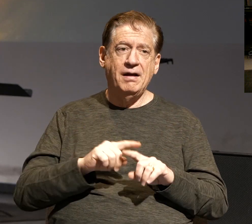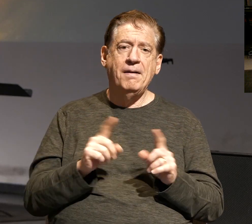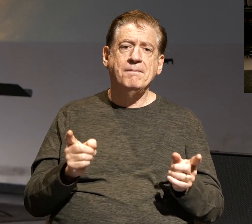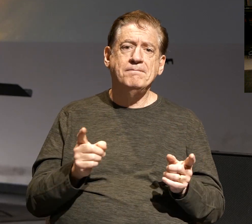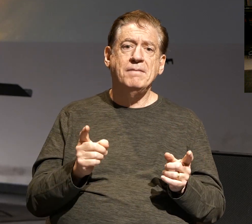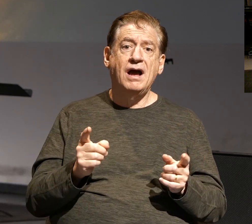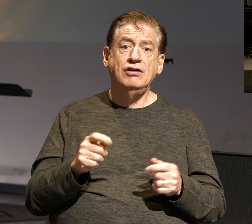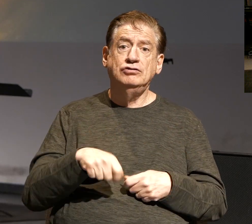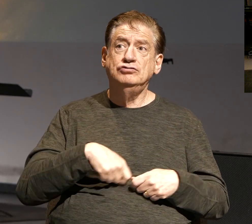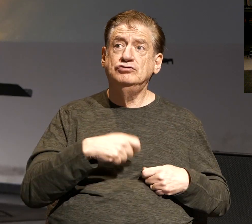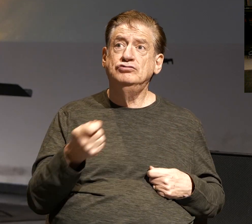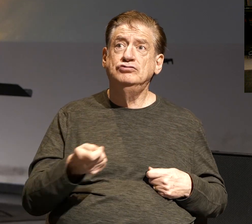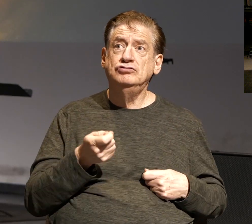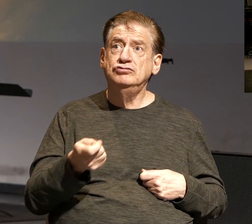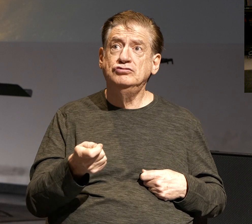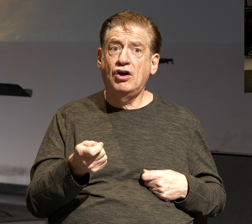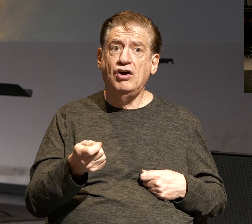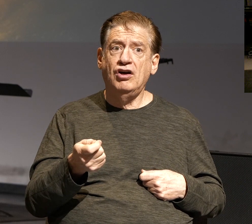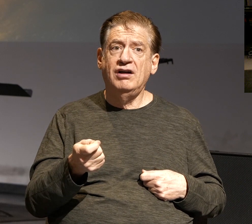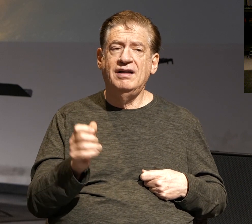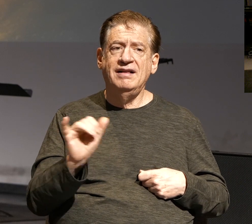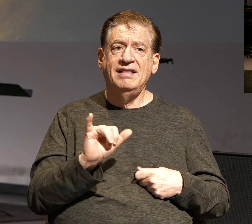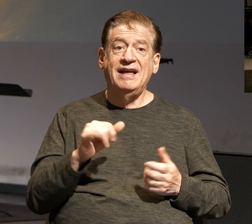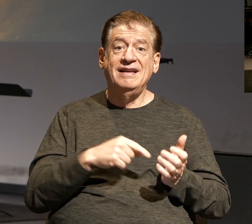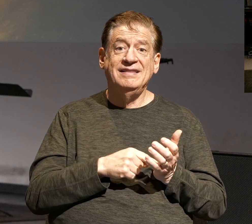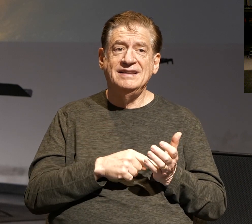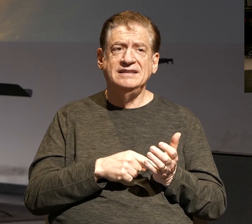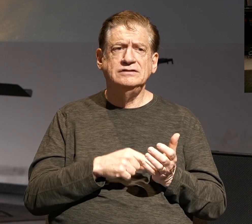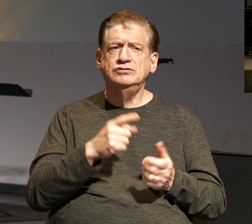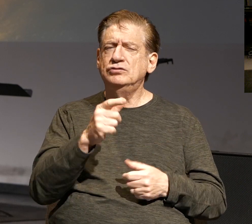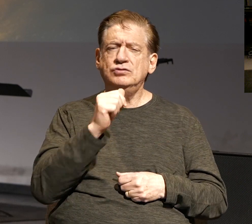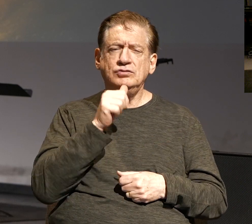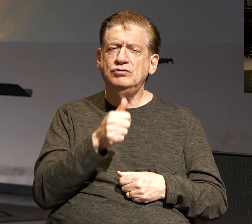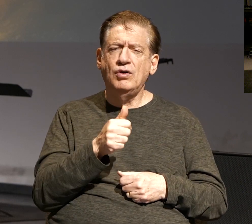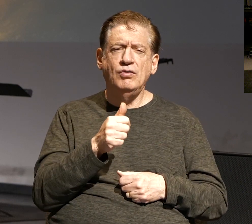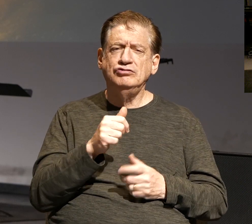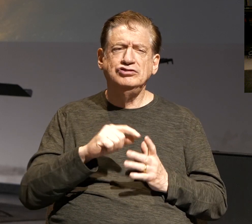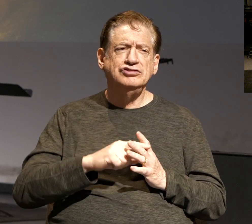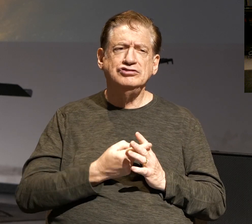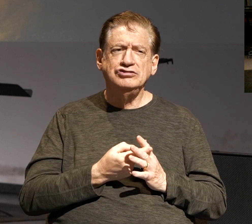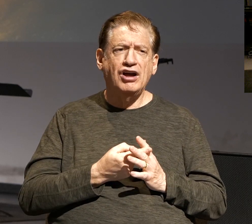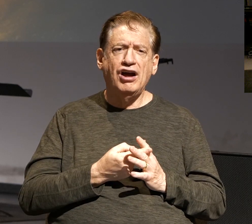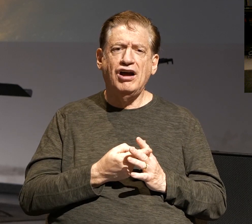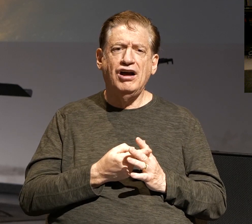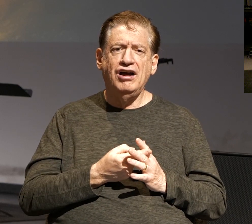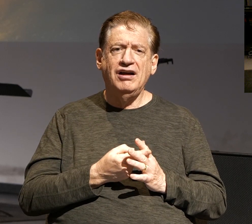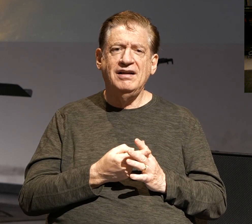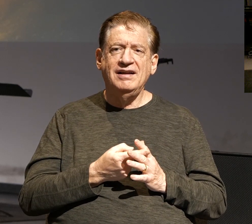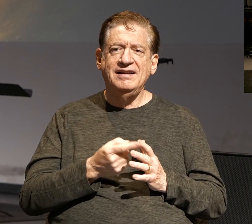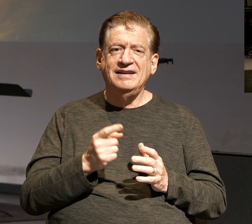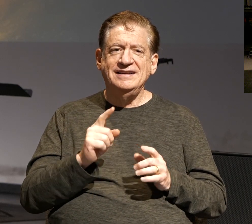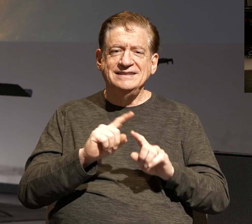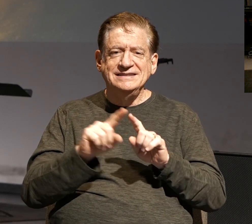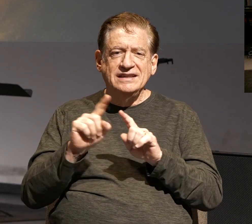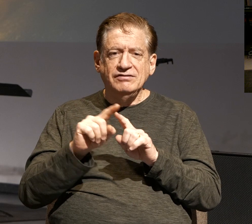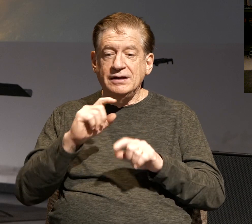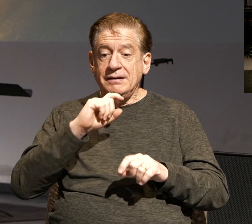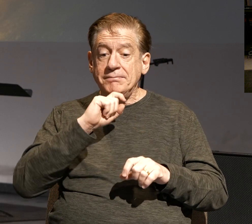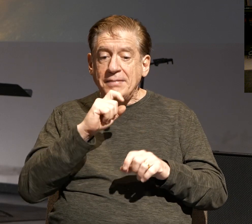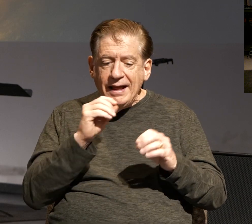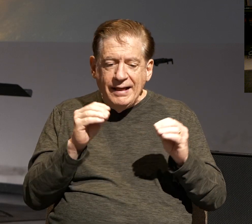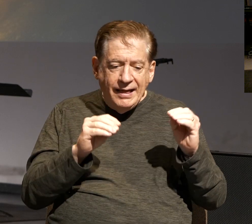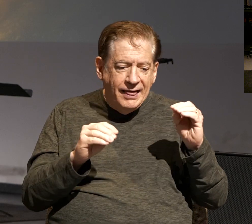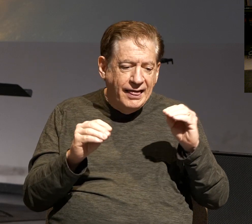sword like this, you don't just start piecing little pieces of metal together and